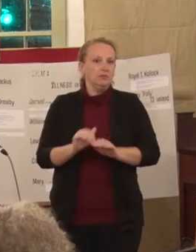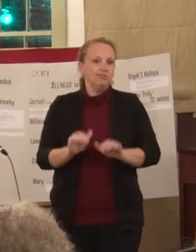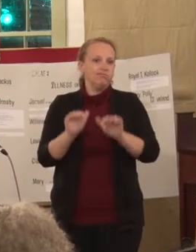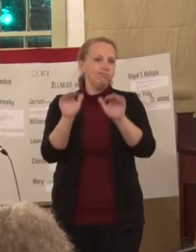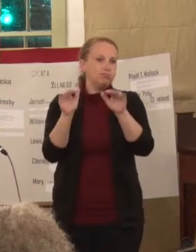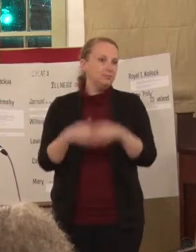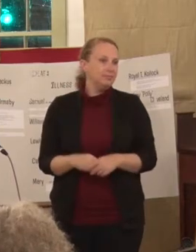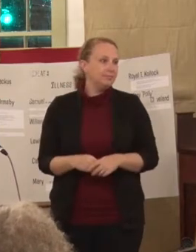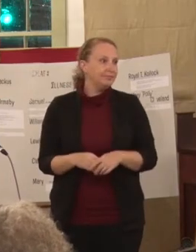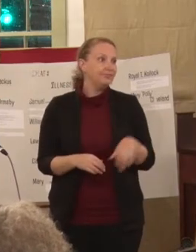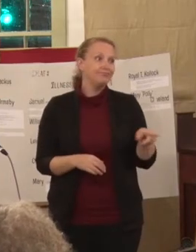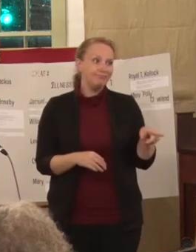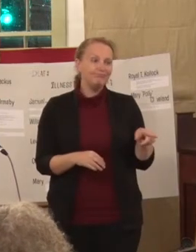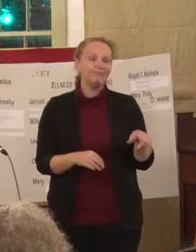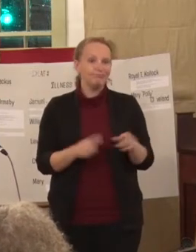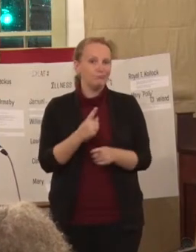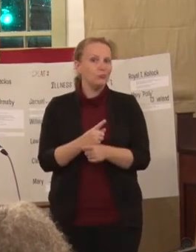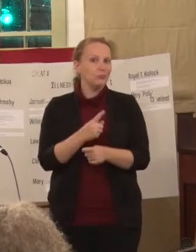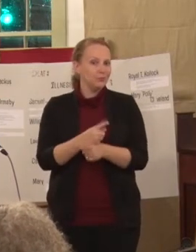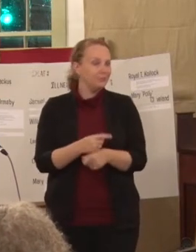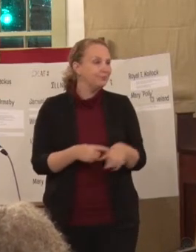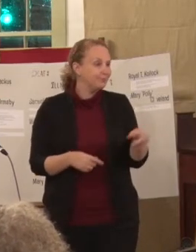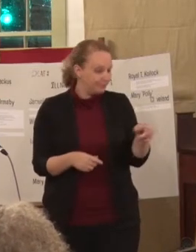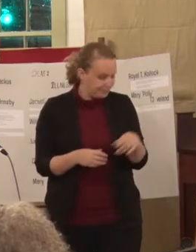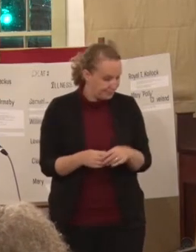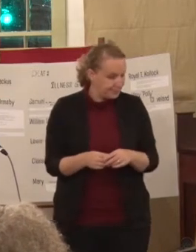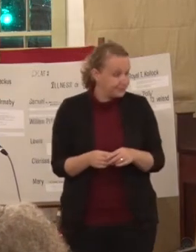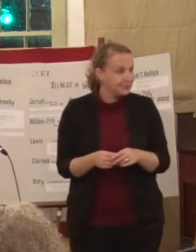They did. They did. They We have books of